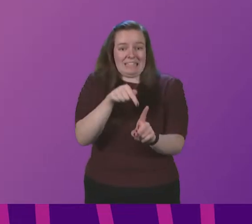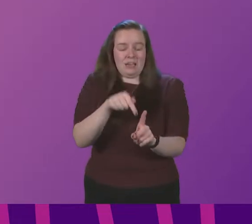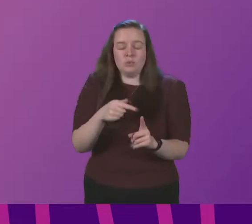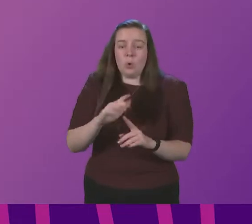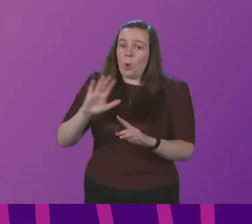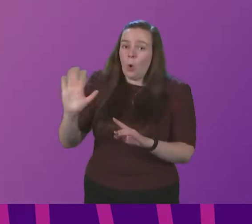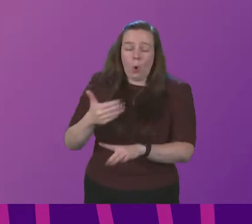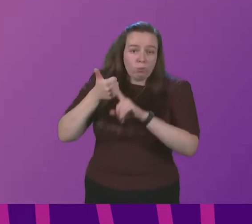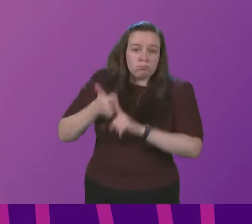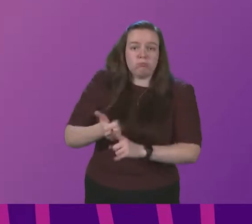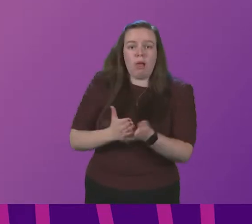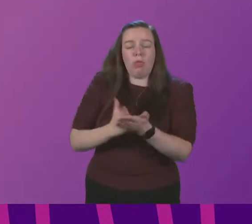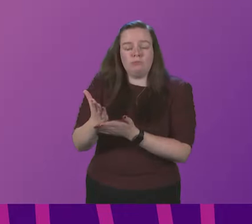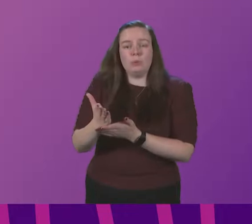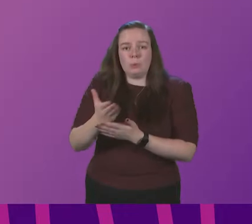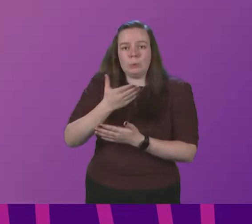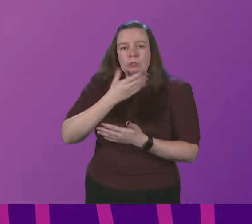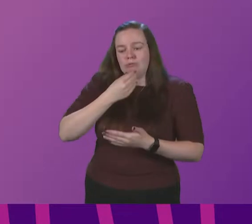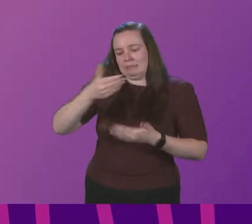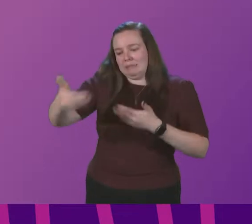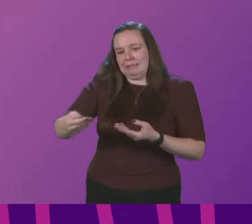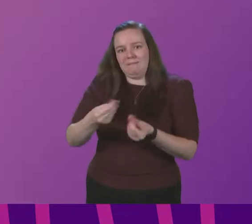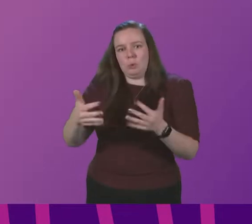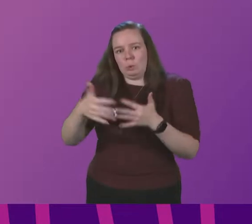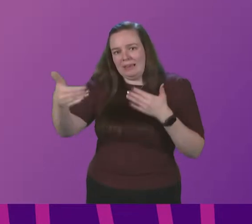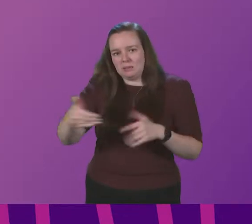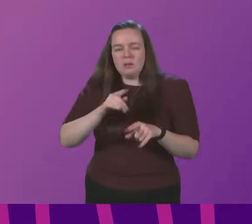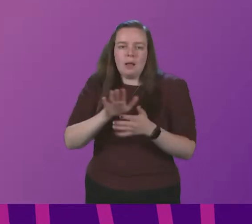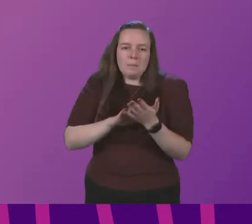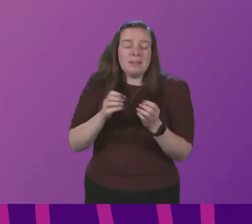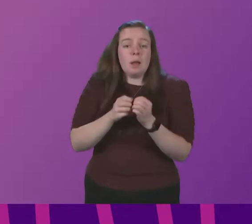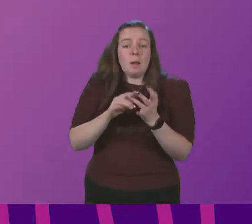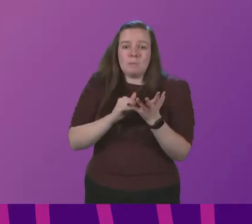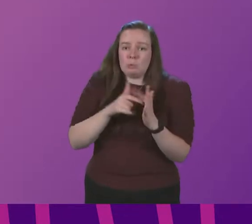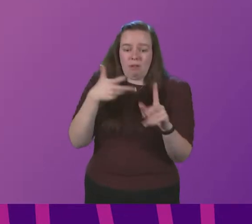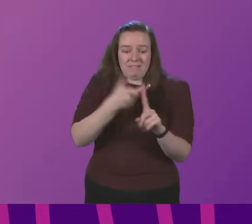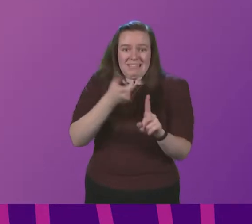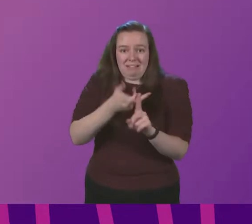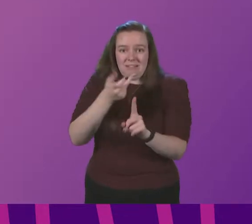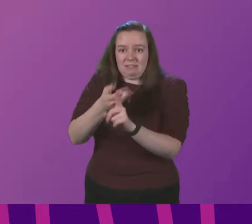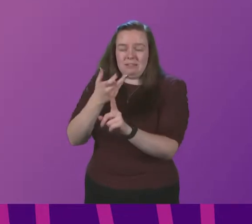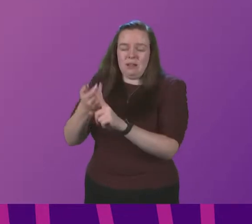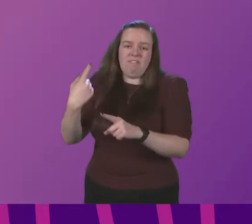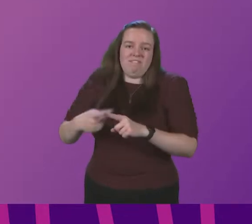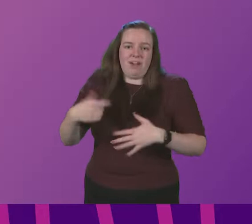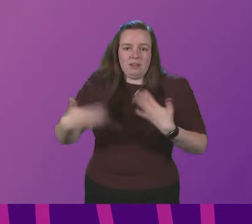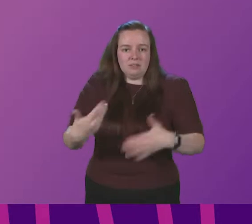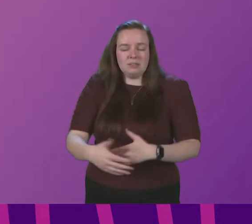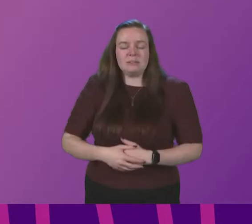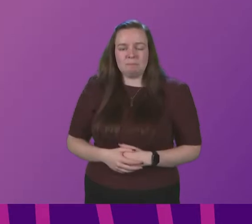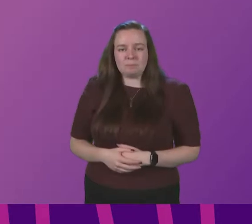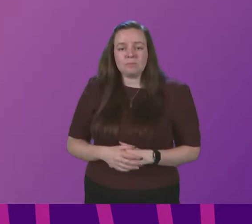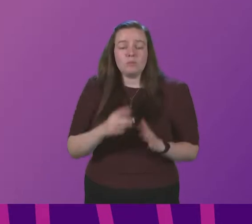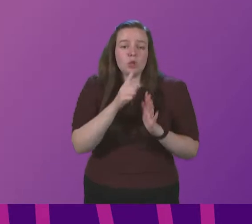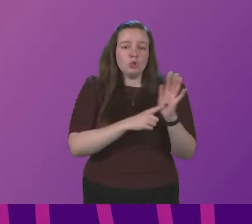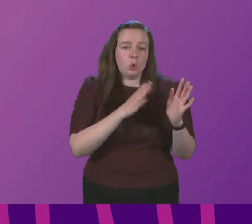on deck over these next few weeks to get these booster jags into as many arms as we can as fast as we can John